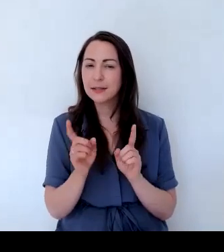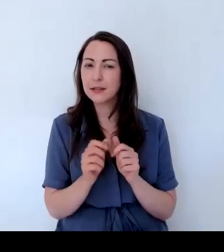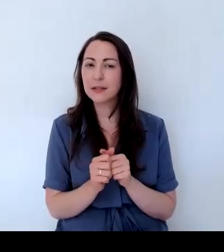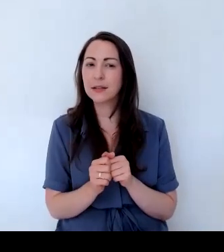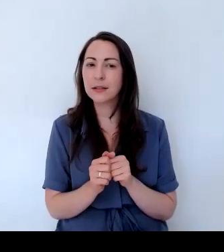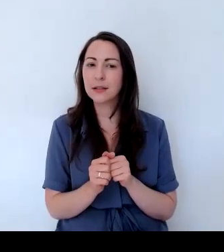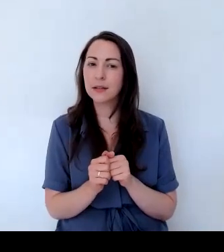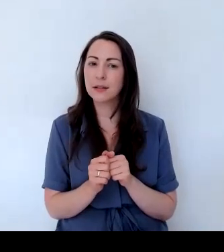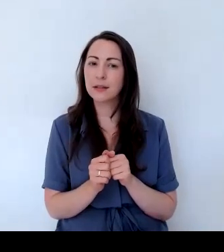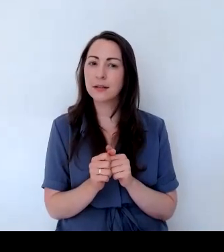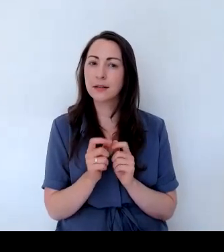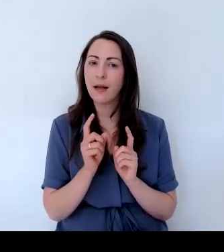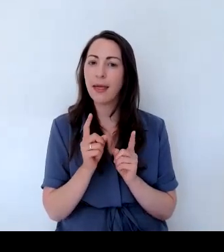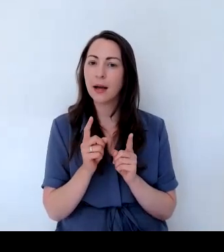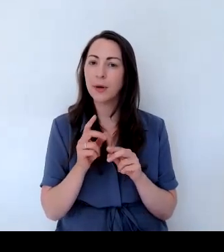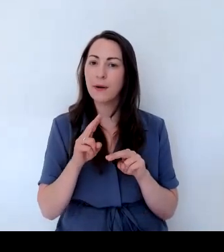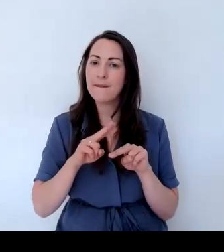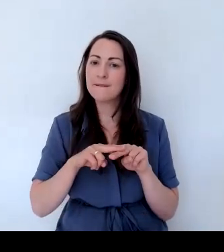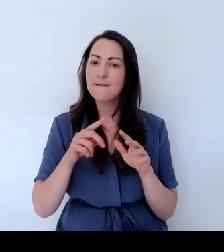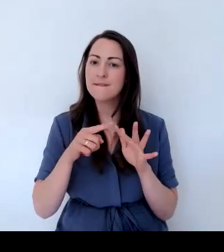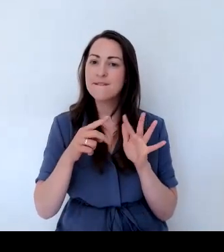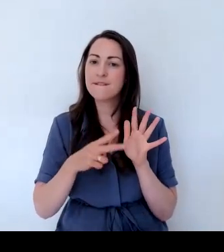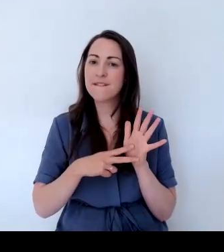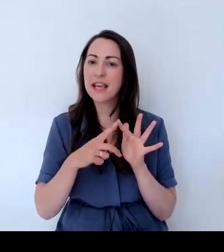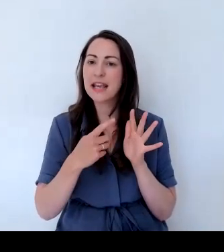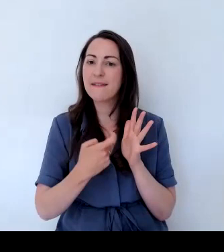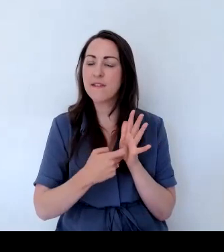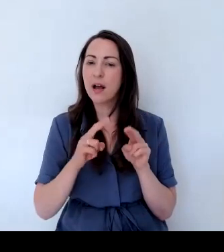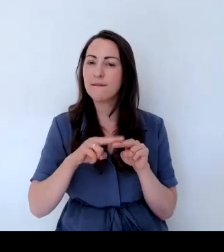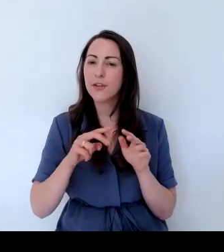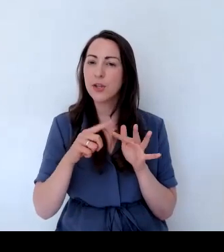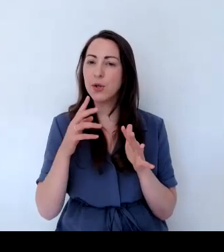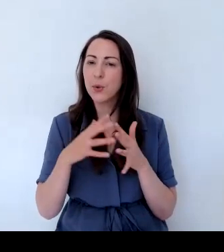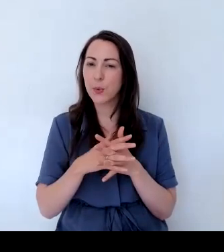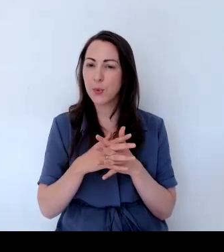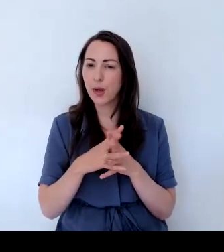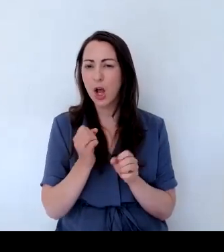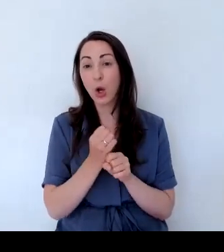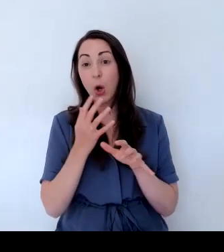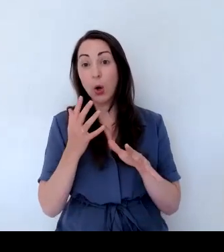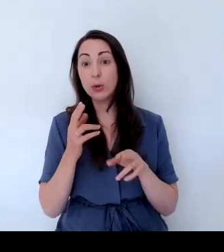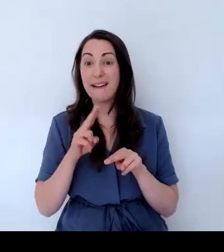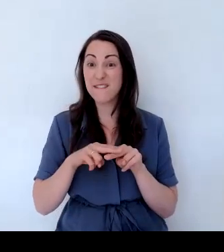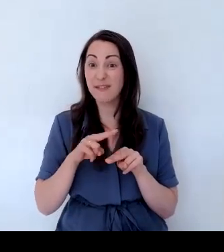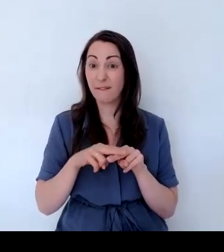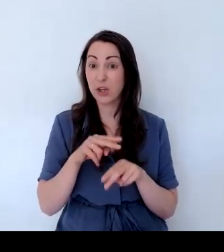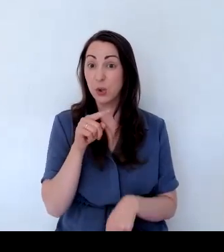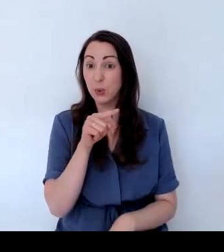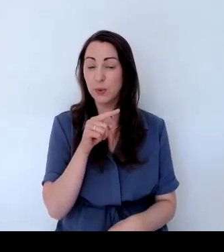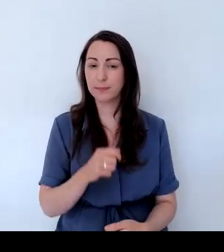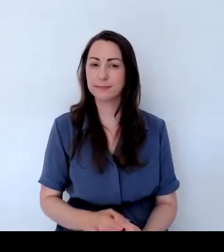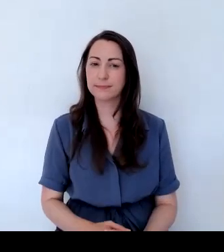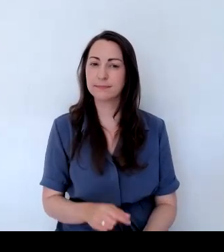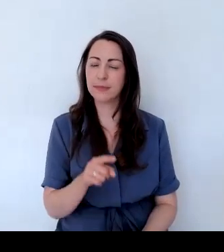That one is feverfew. And that's a golden feverfew, which has a